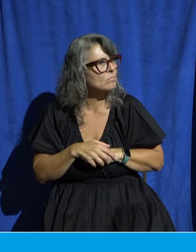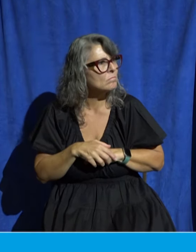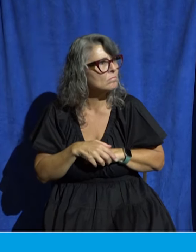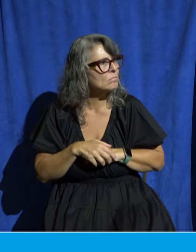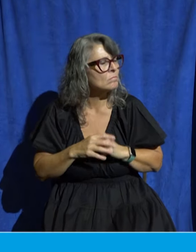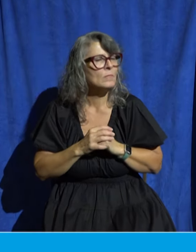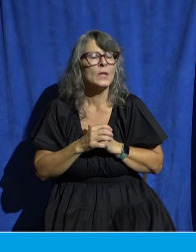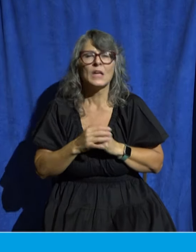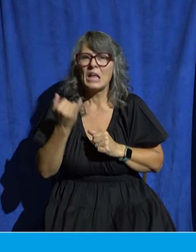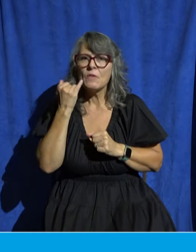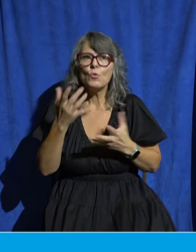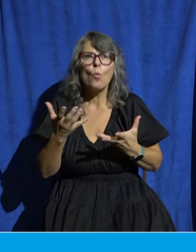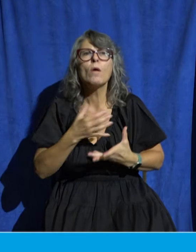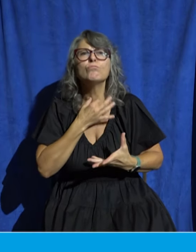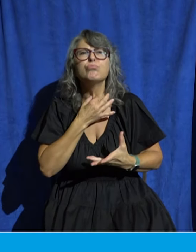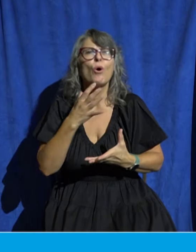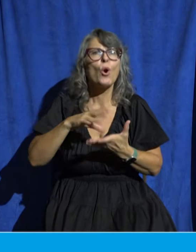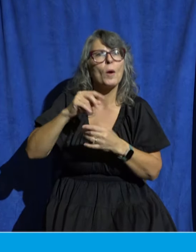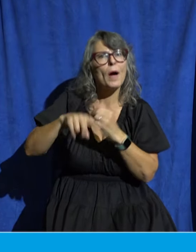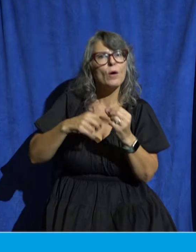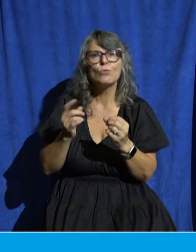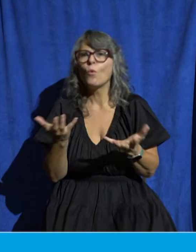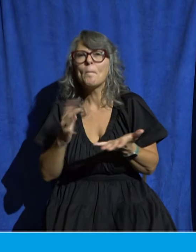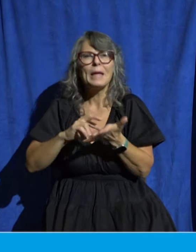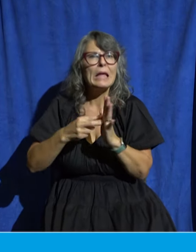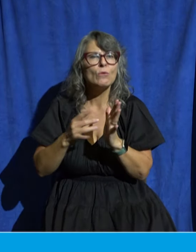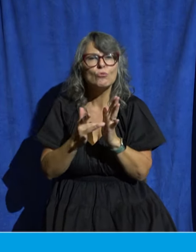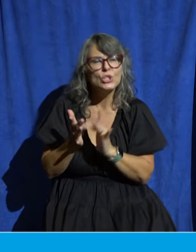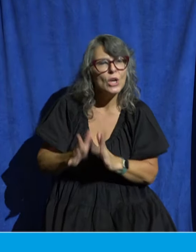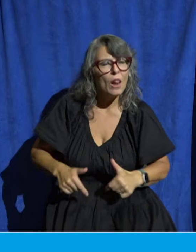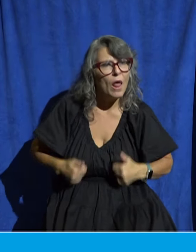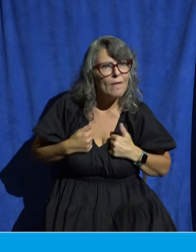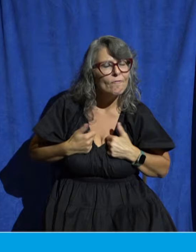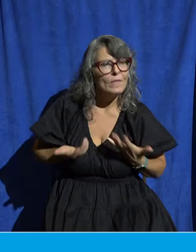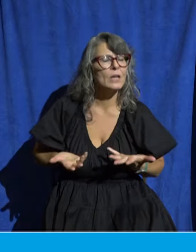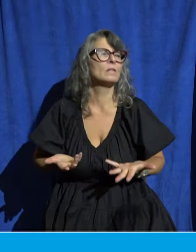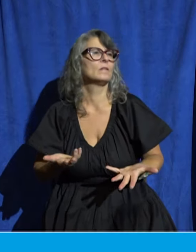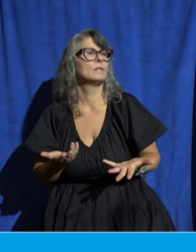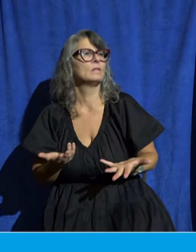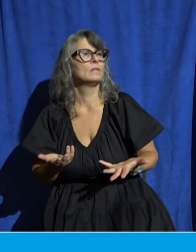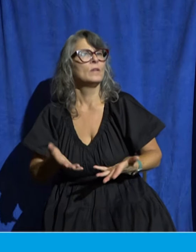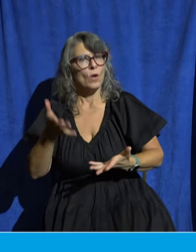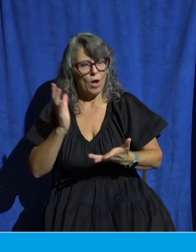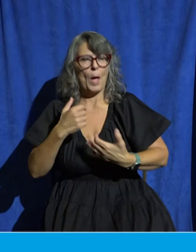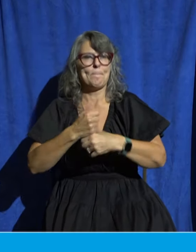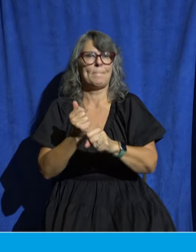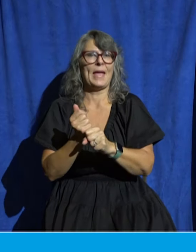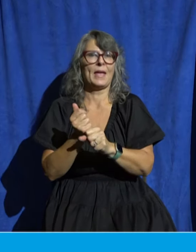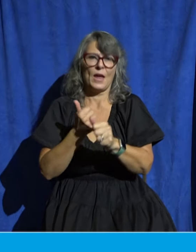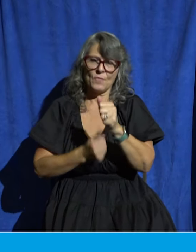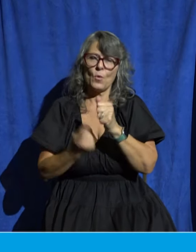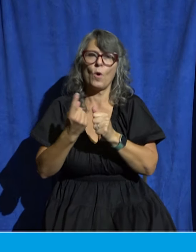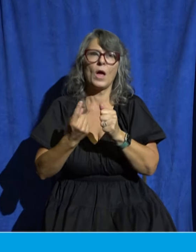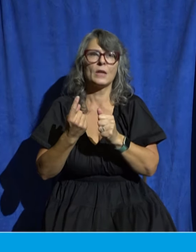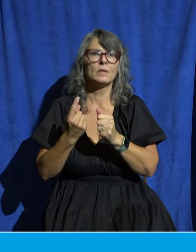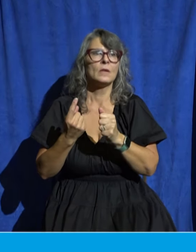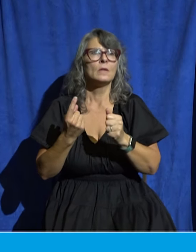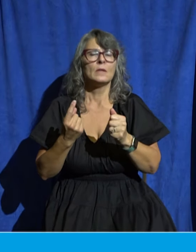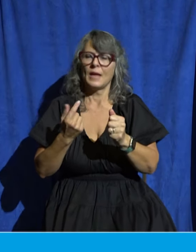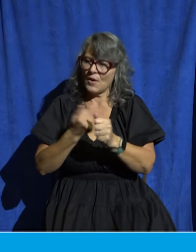this is the reality that God created everything in the world with man and woman being the pinnacle of his creation. Which means that he